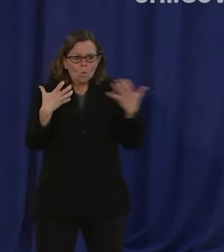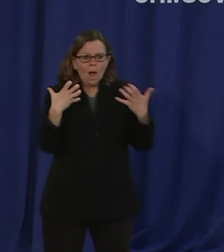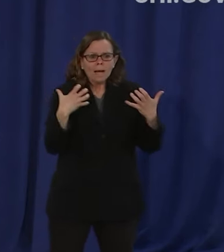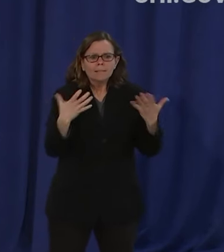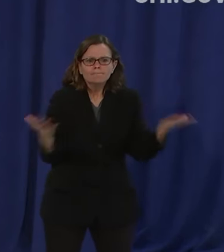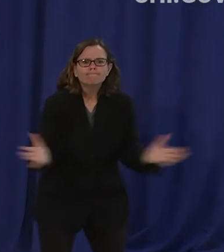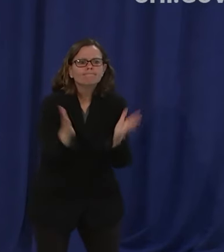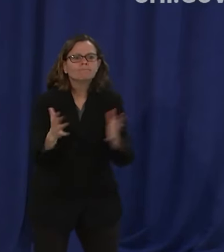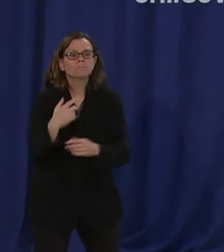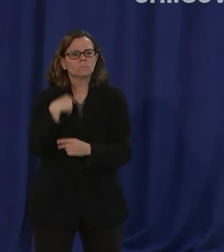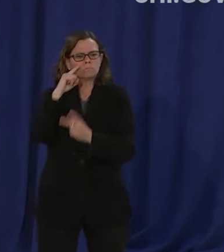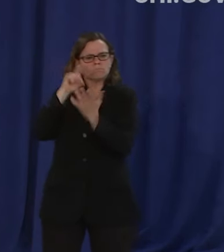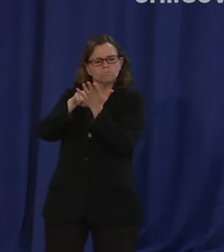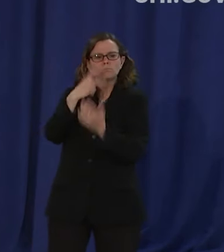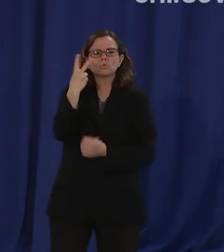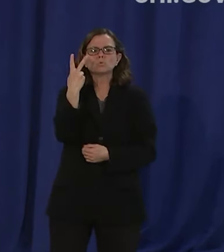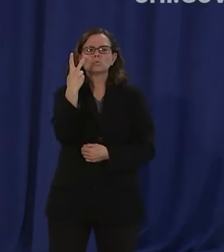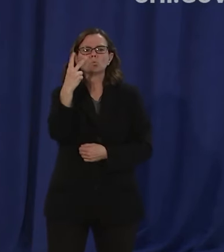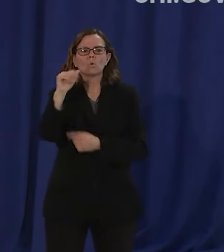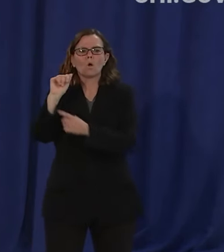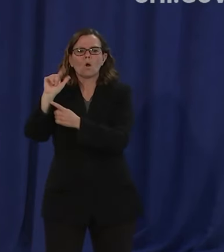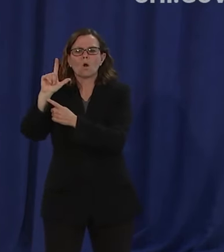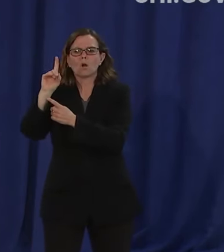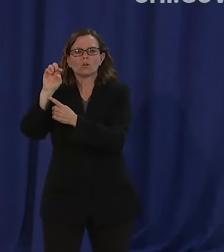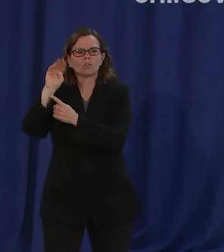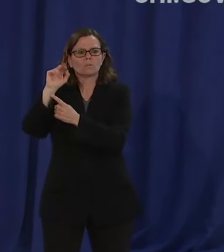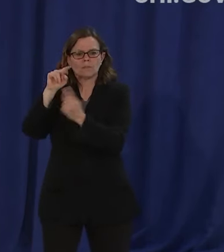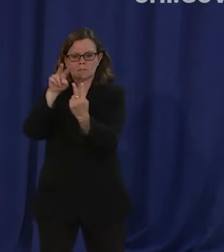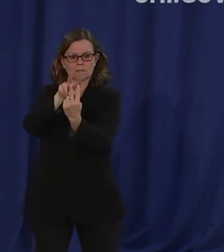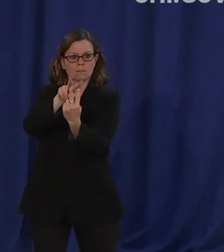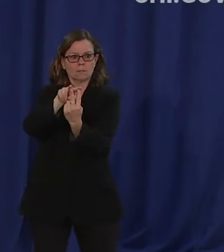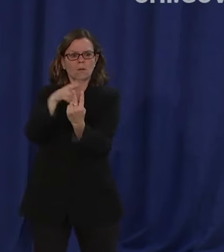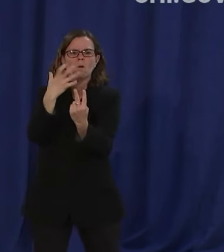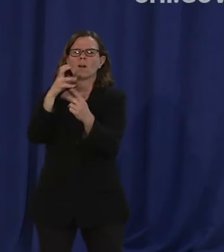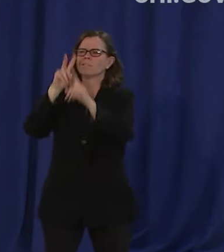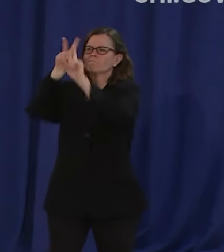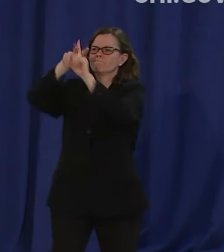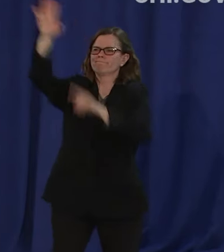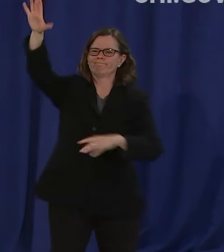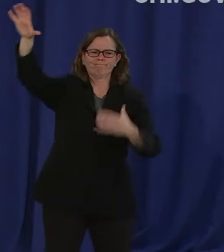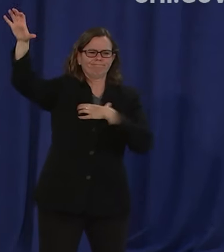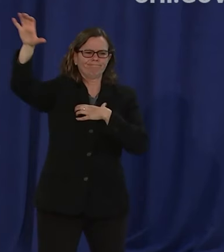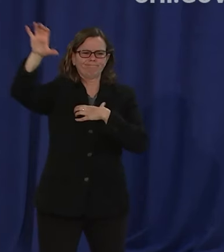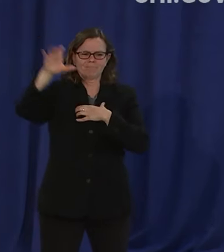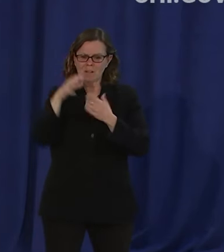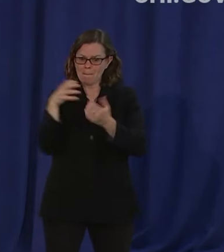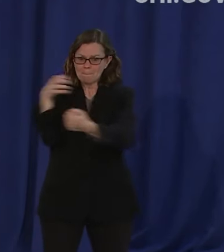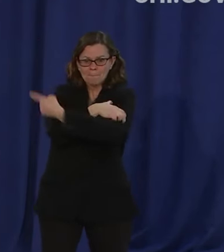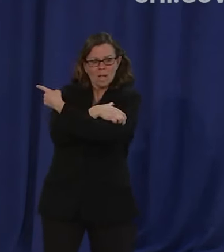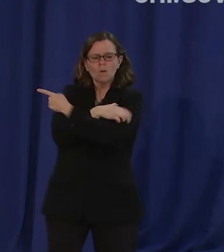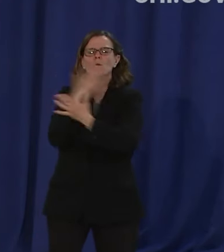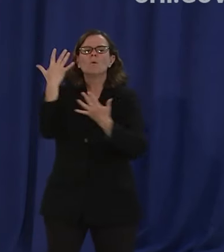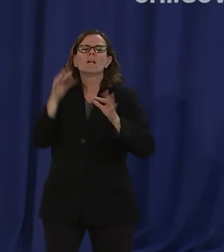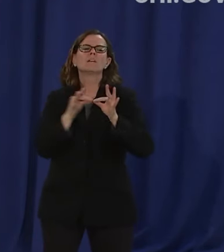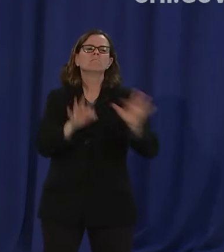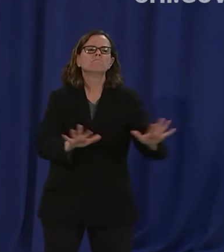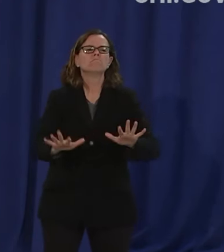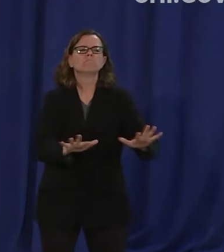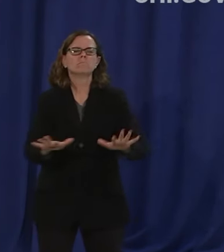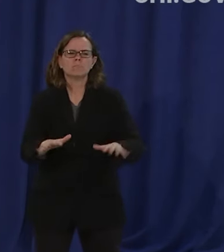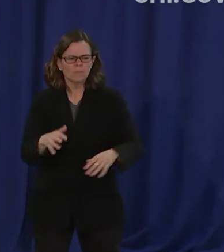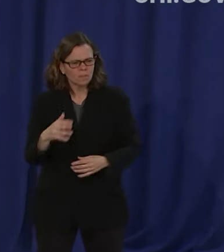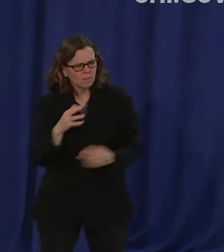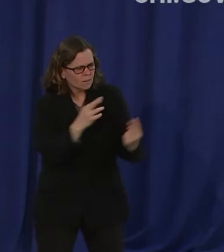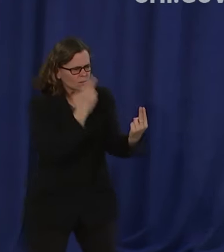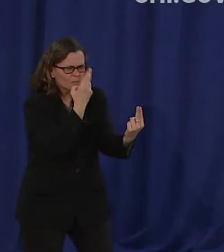delay so that was them that wasn't I think the vast majority of the aldermen uh wanted to do the business of the people and